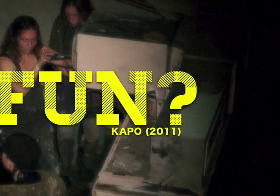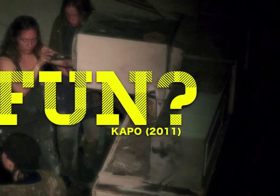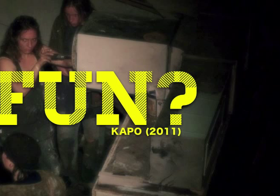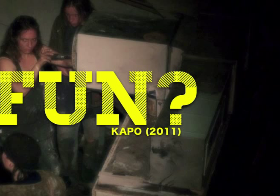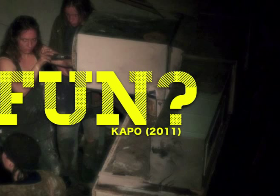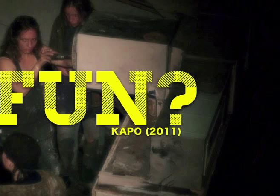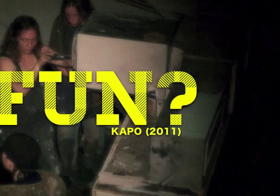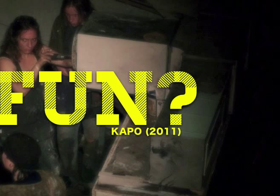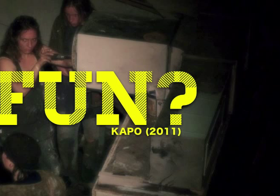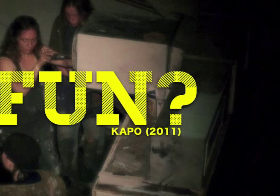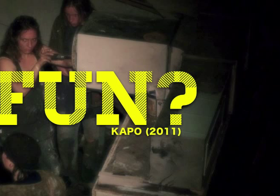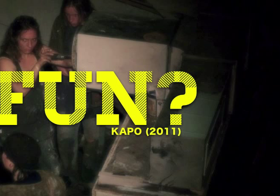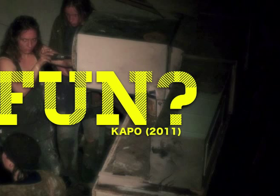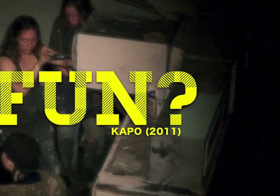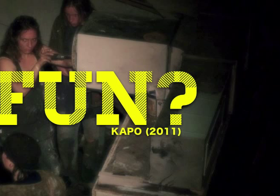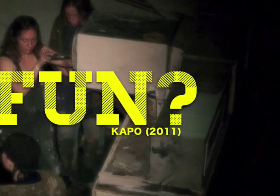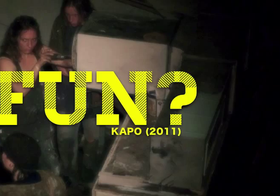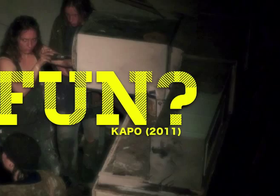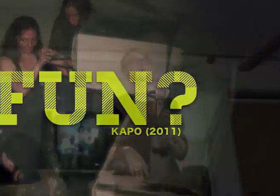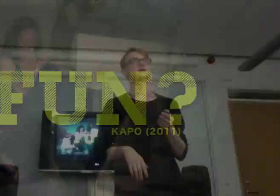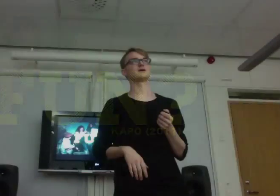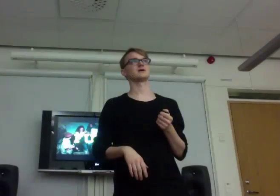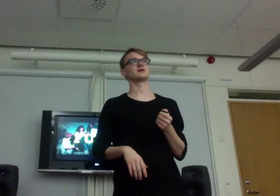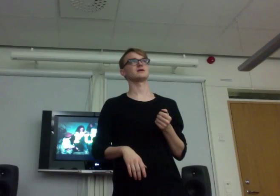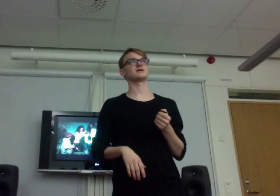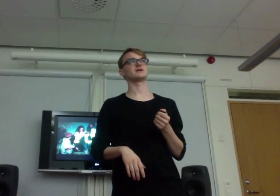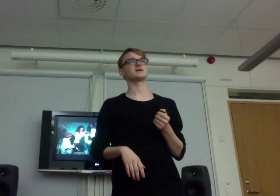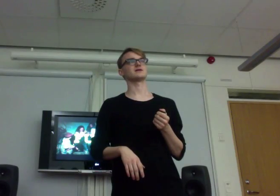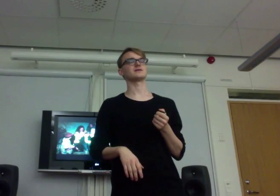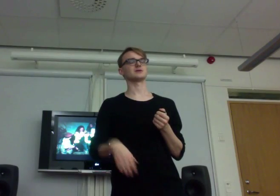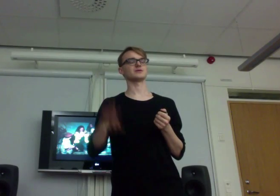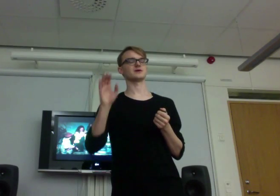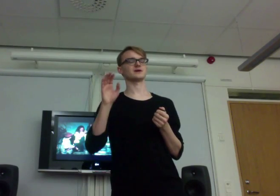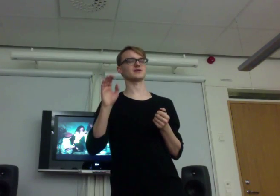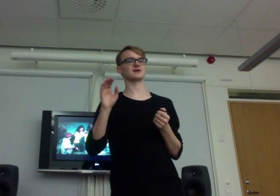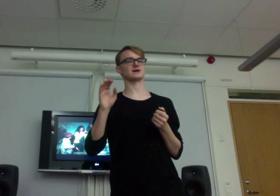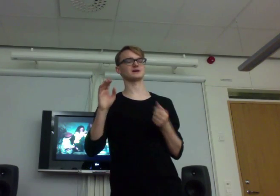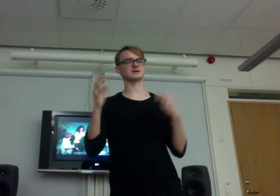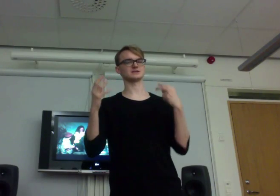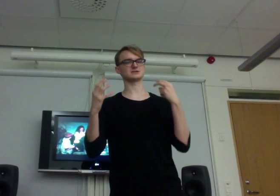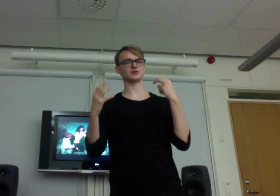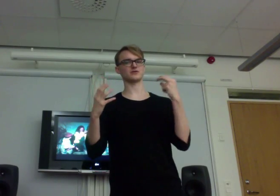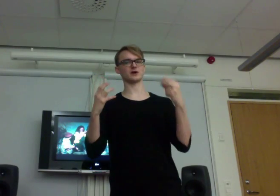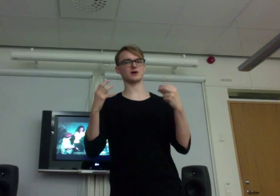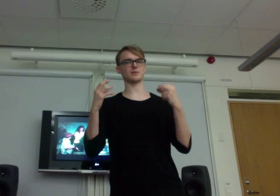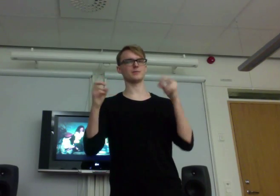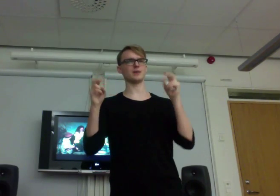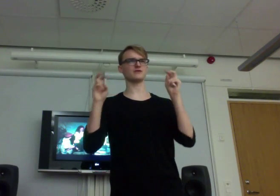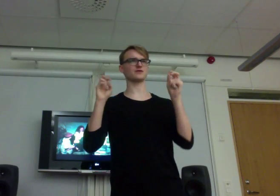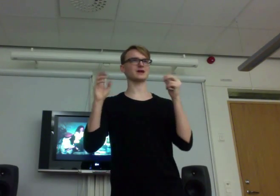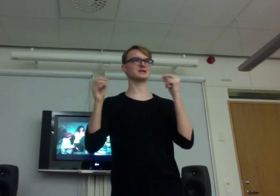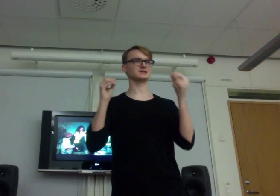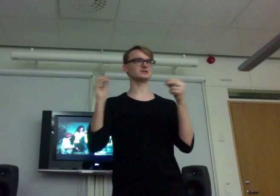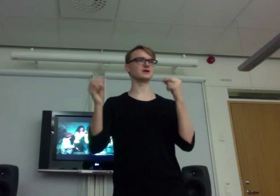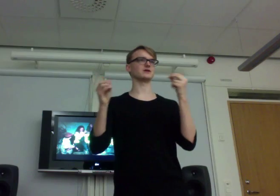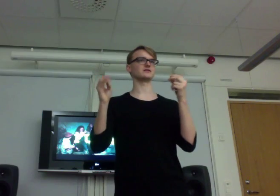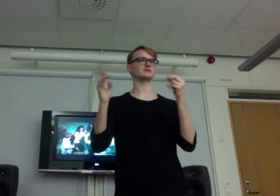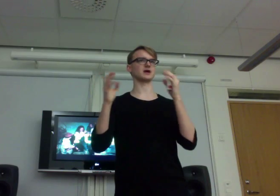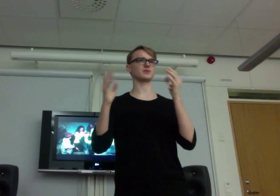sort of, I think it's a word for, uh, it's sort of a mafia leader type of